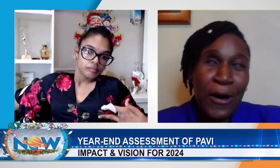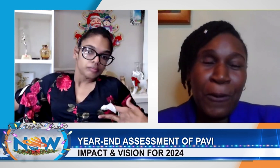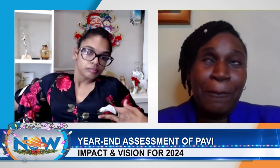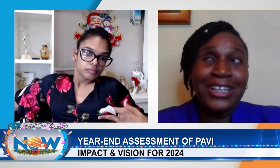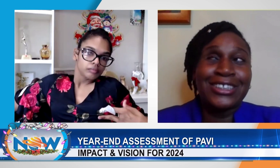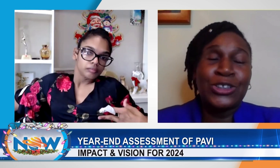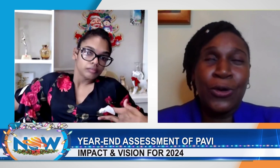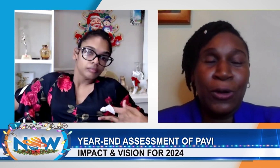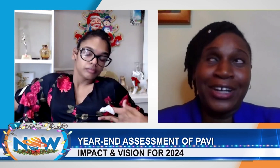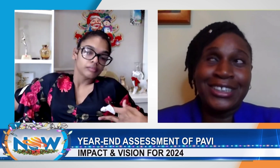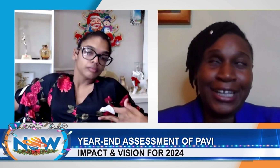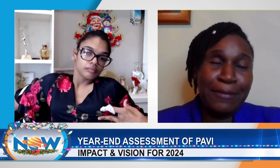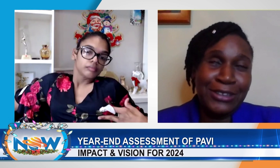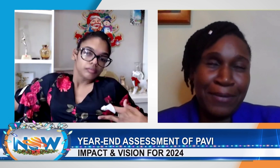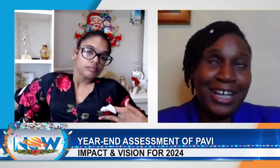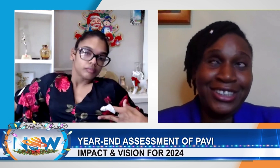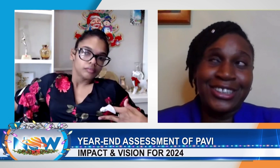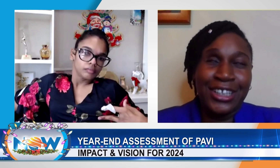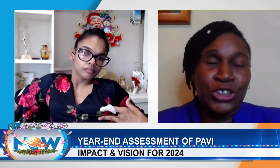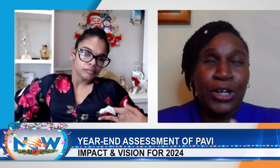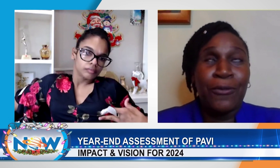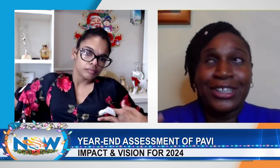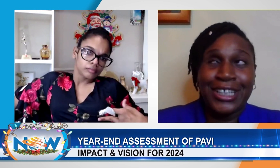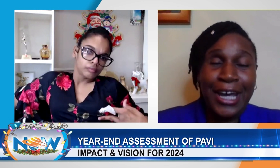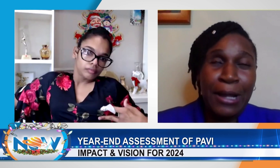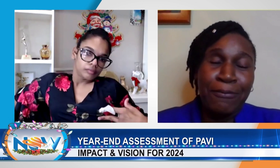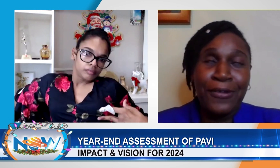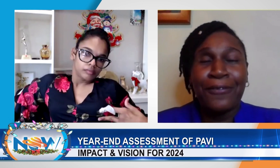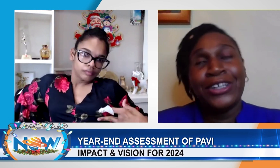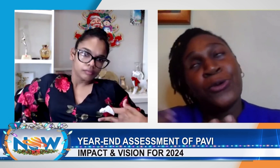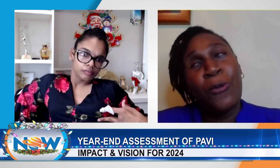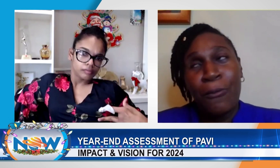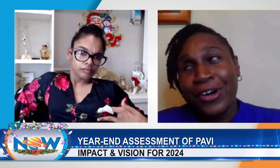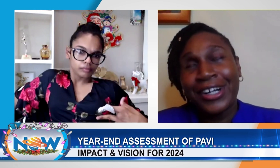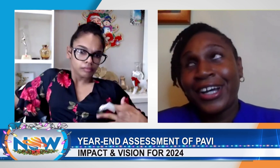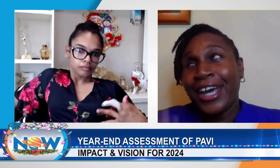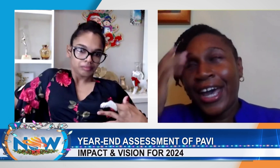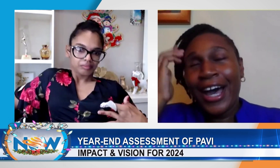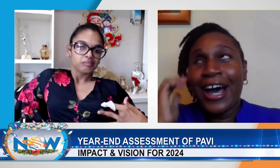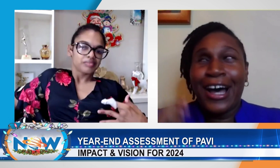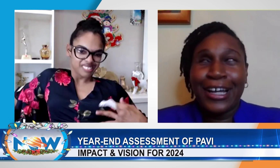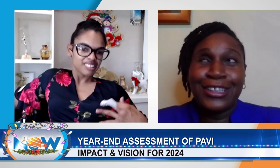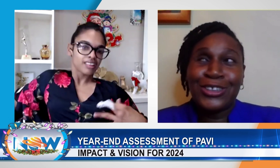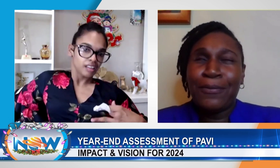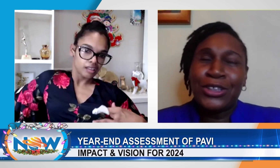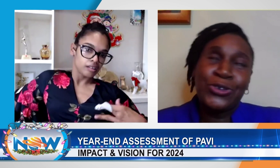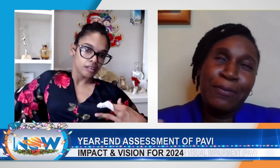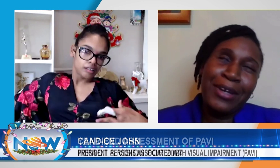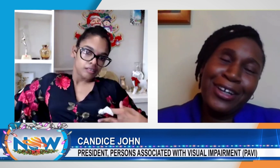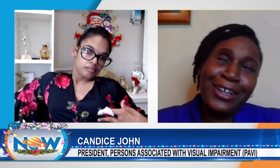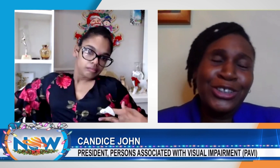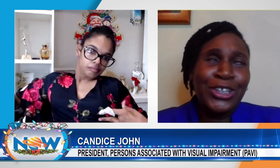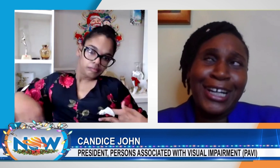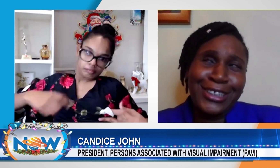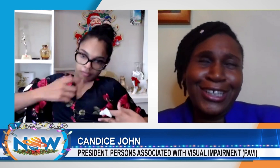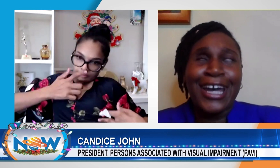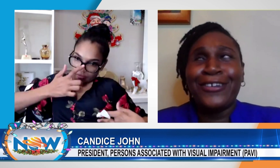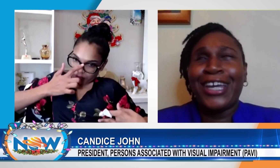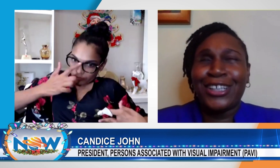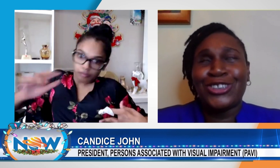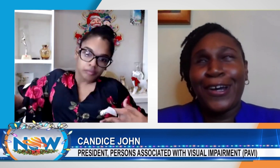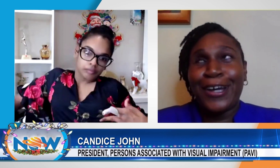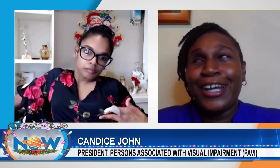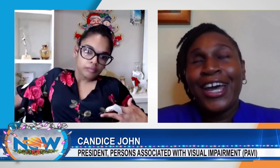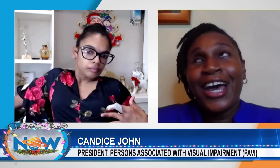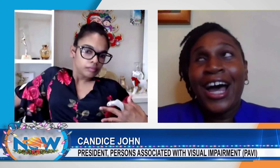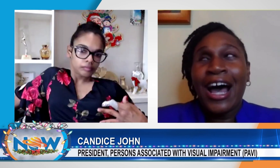somehow, persons always came to me as a teenager wanting help with homework. And someone told me, I should get into